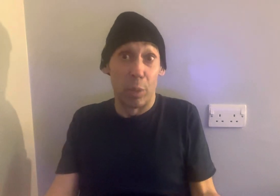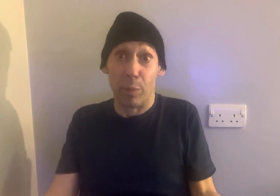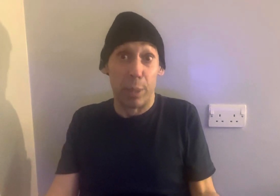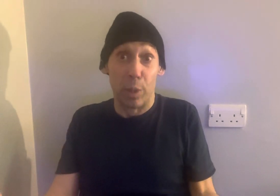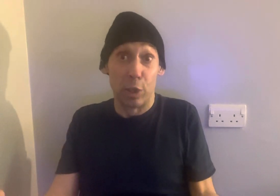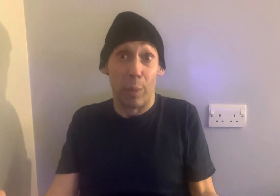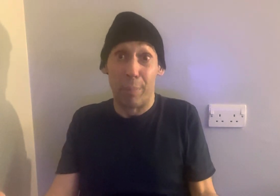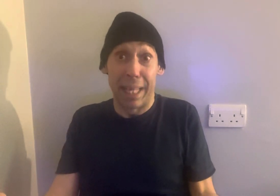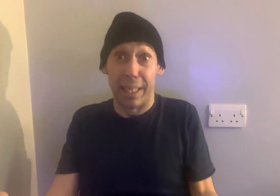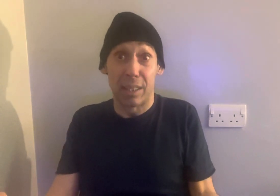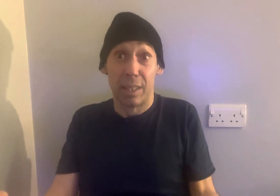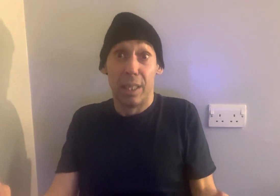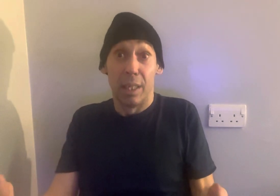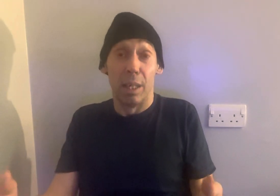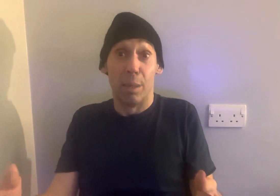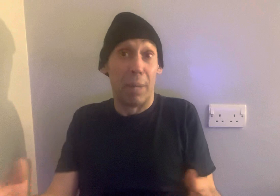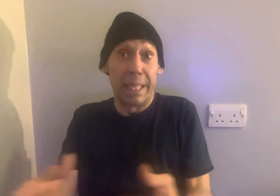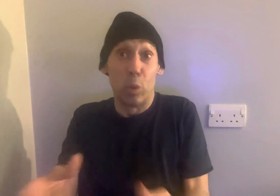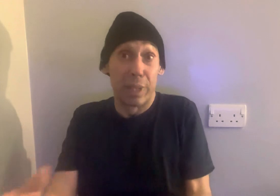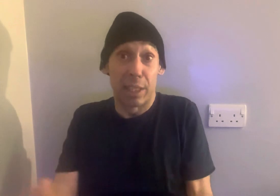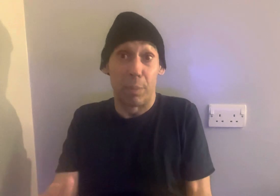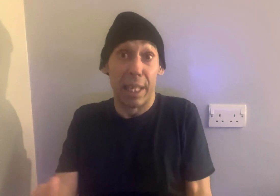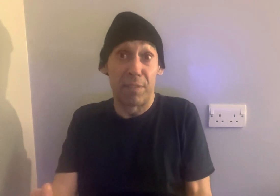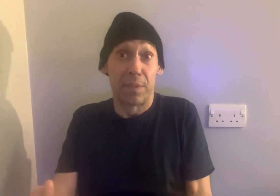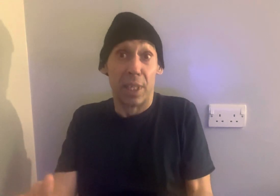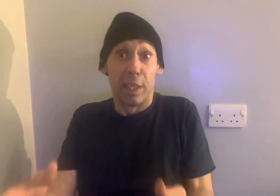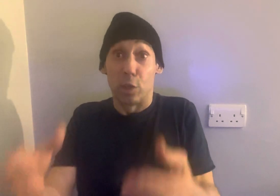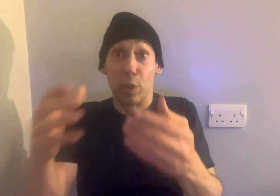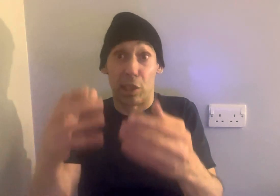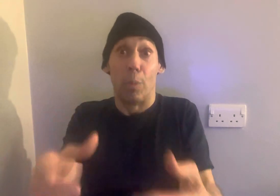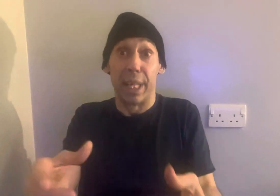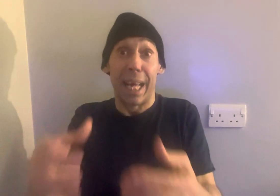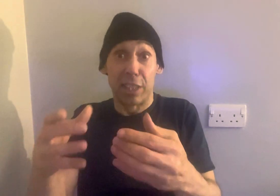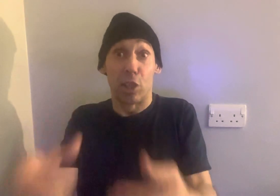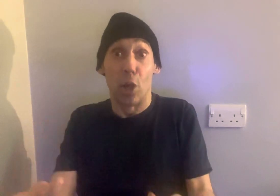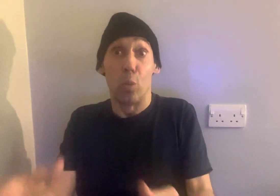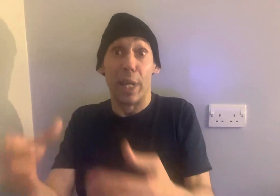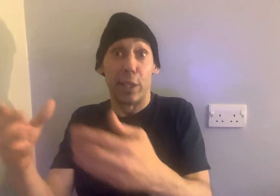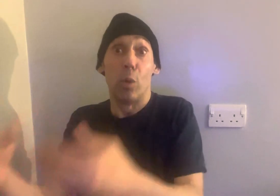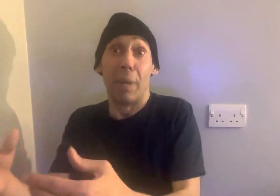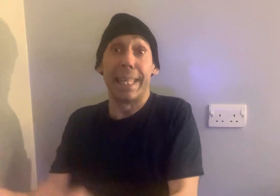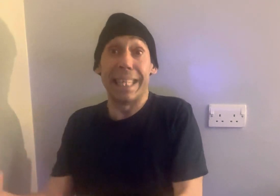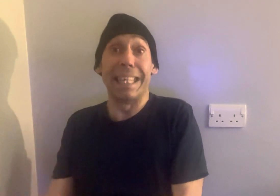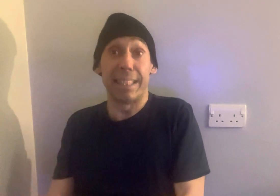When you're doing badness, money always has to be left. There's always someone that has to know where your money is,